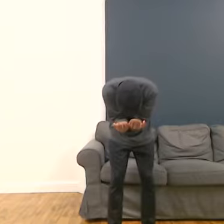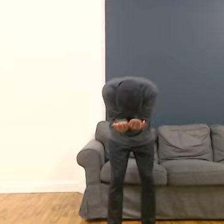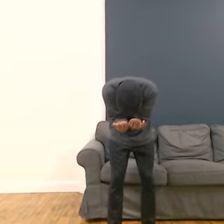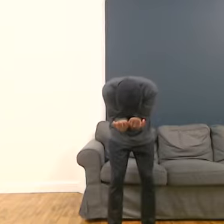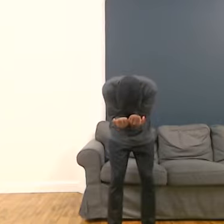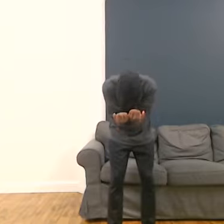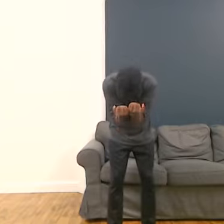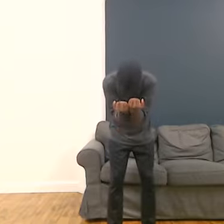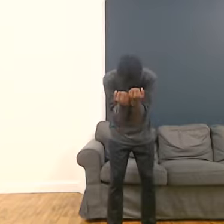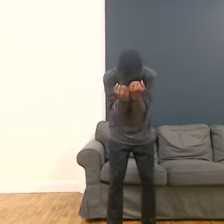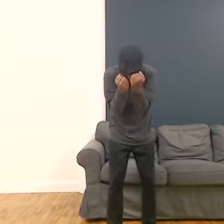Inhale.